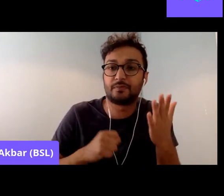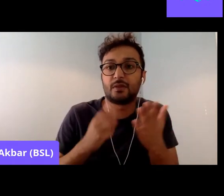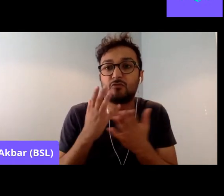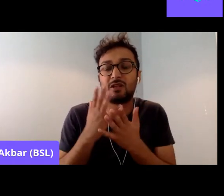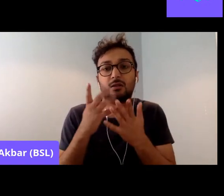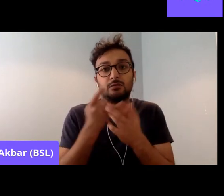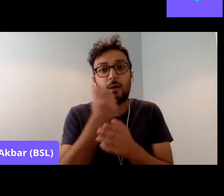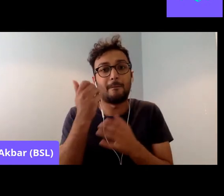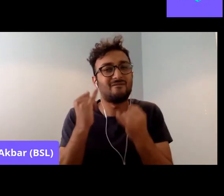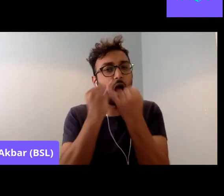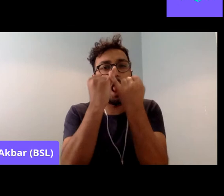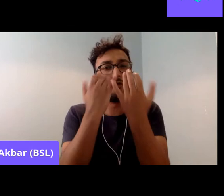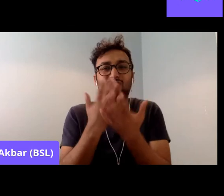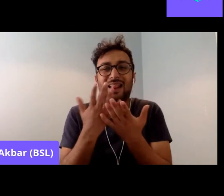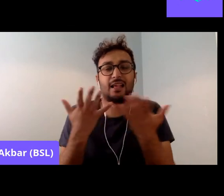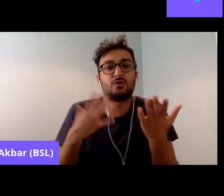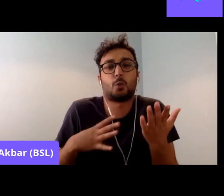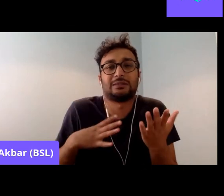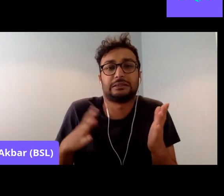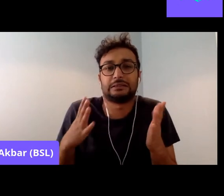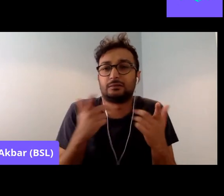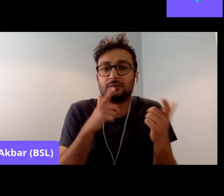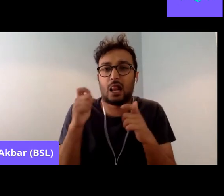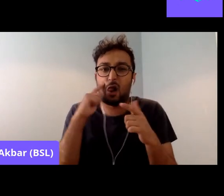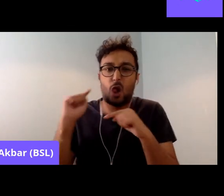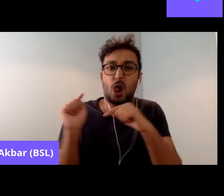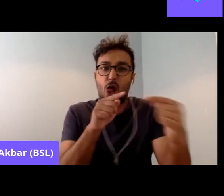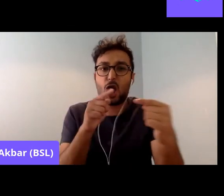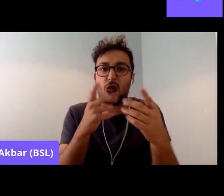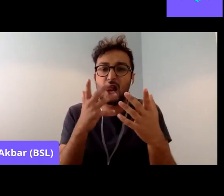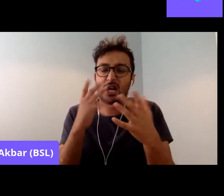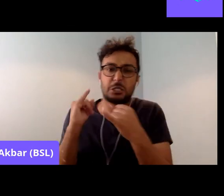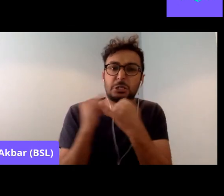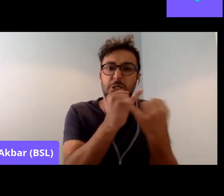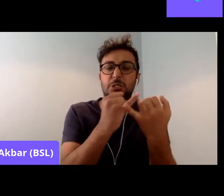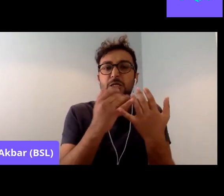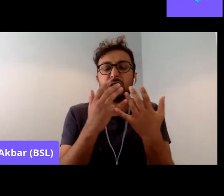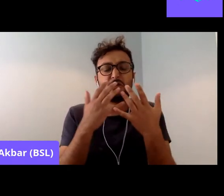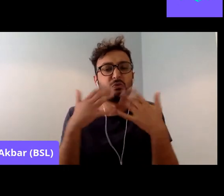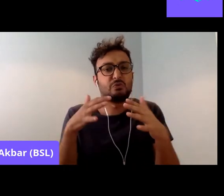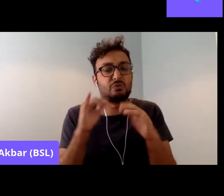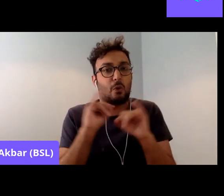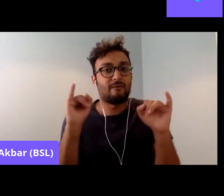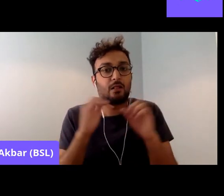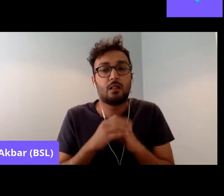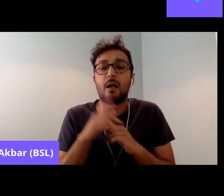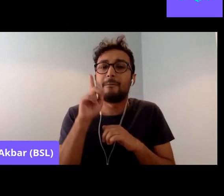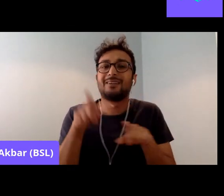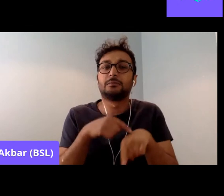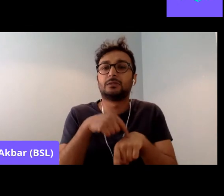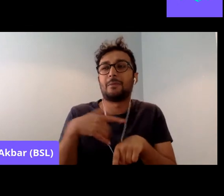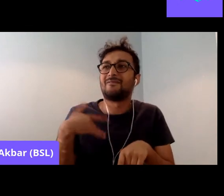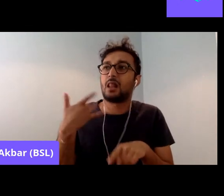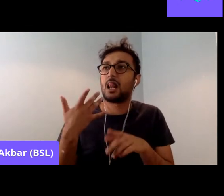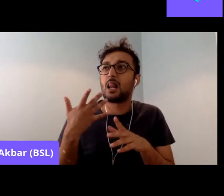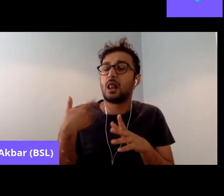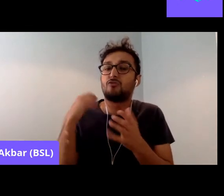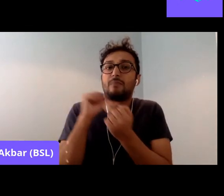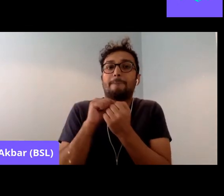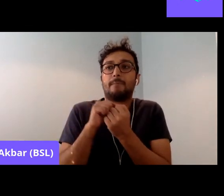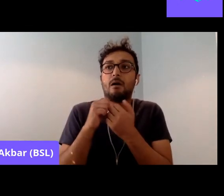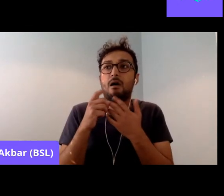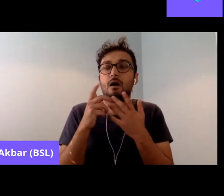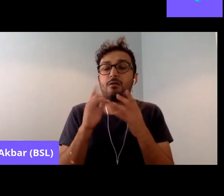But I also remember the crushing sense of defeat, because Grunwick